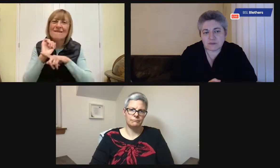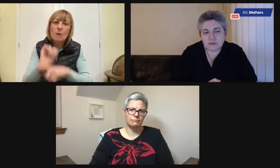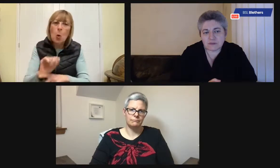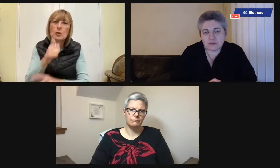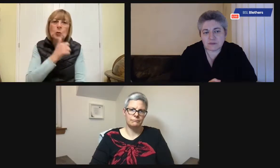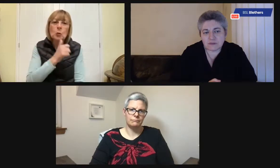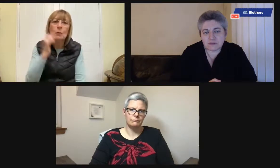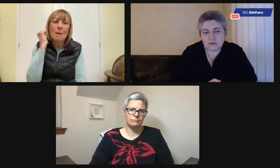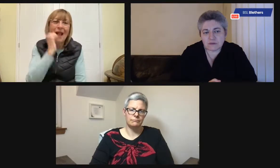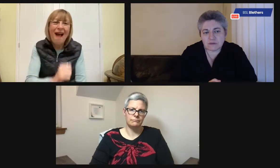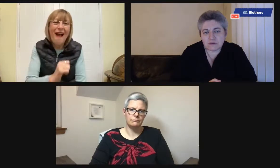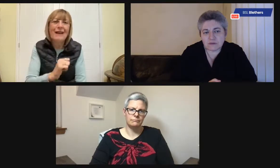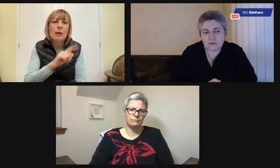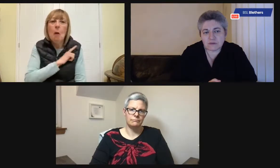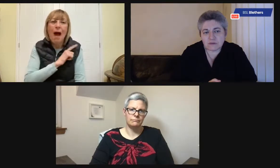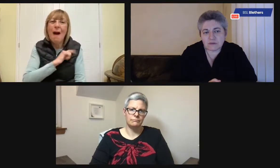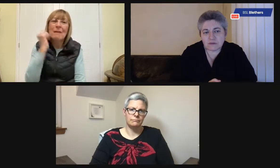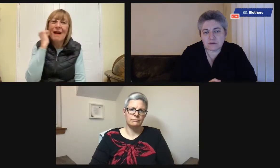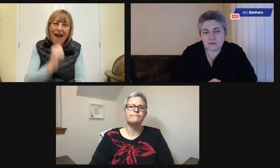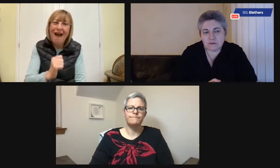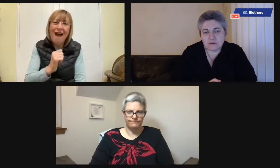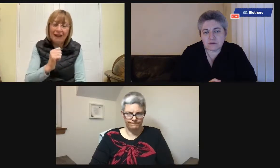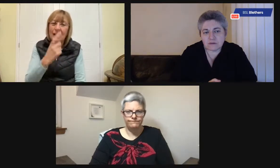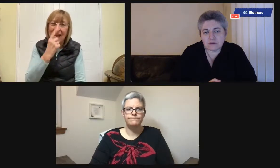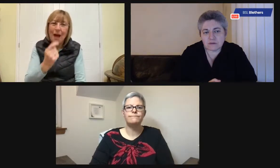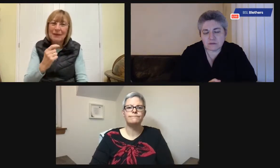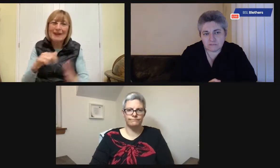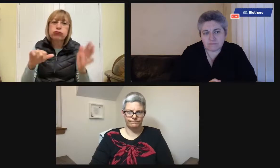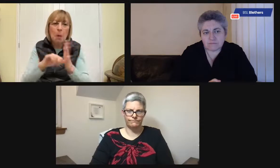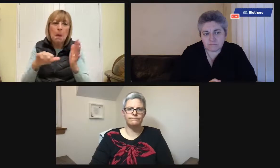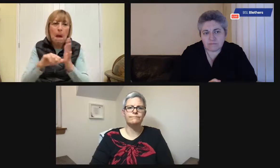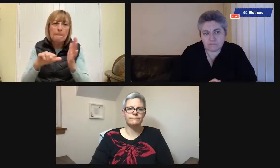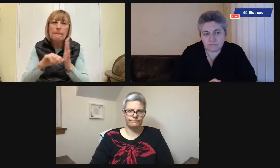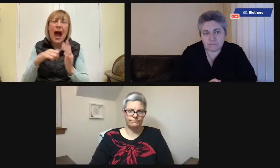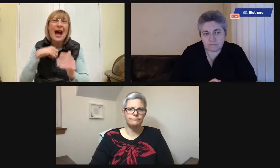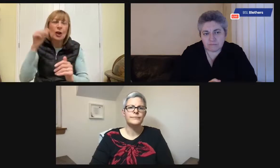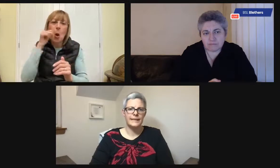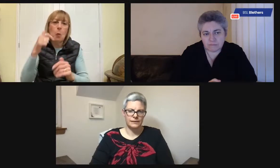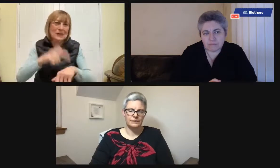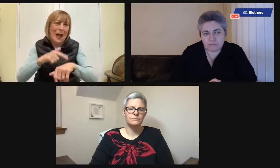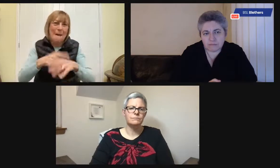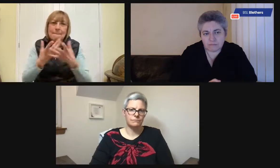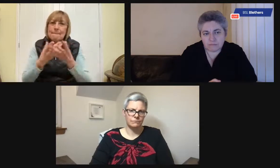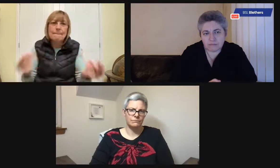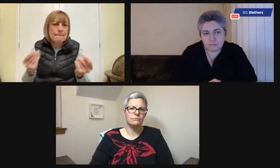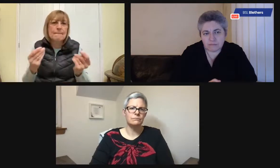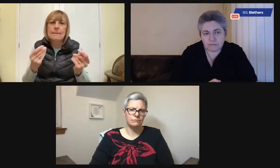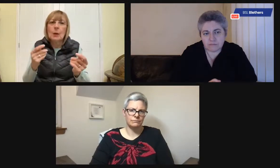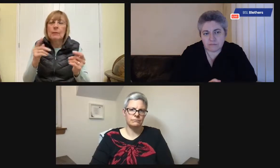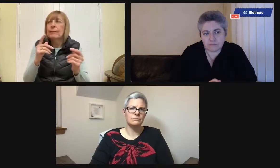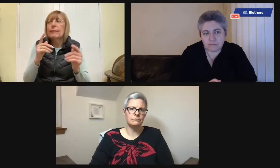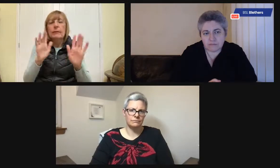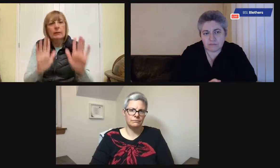colour is good, but try to avoid using black because black can be problematic for people with dementia.